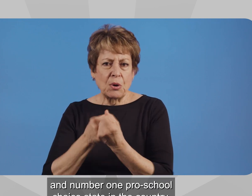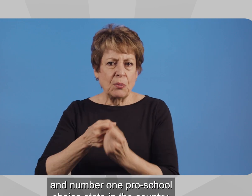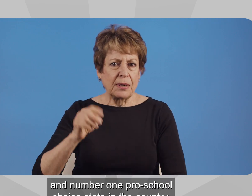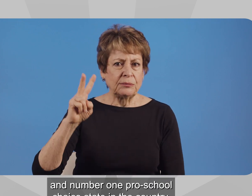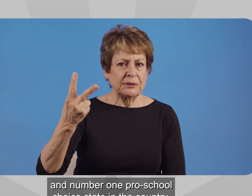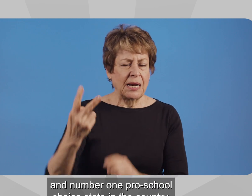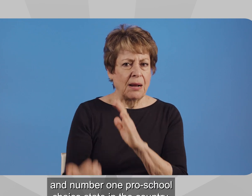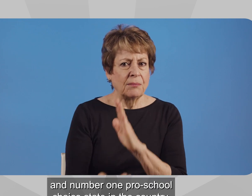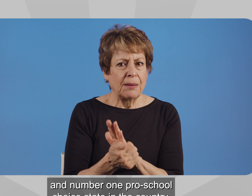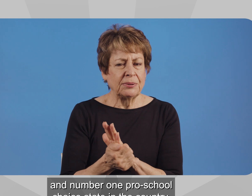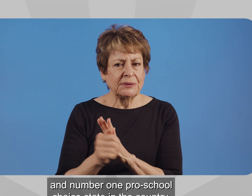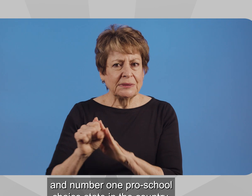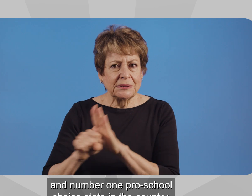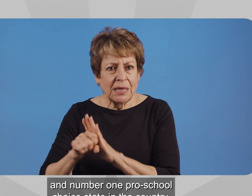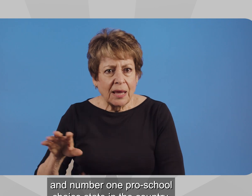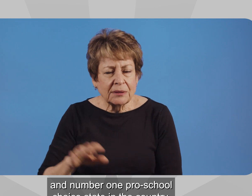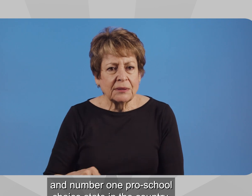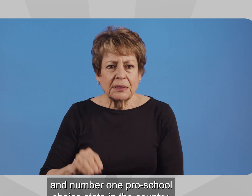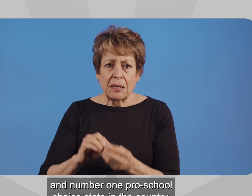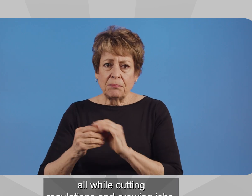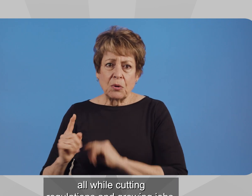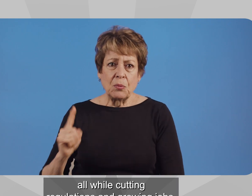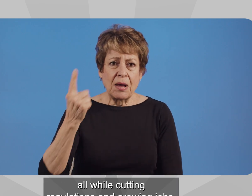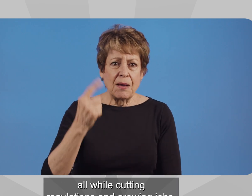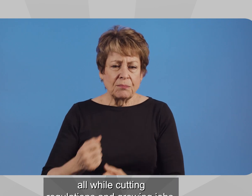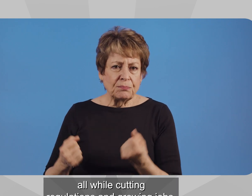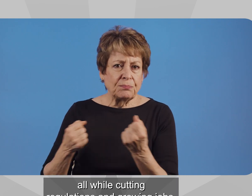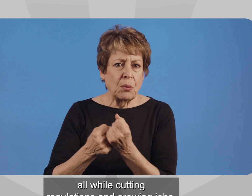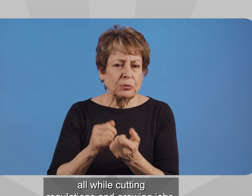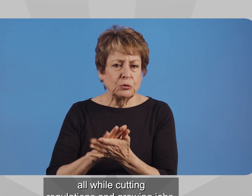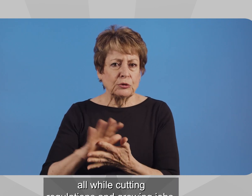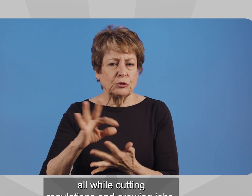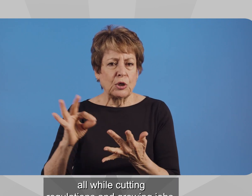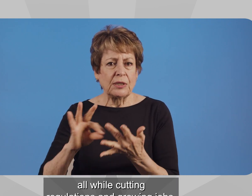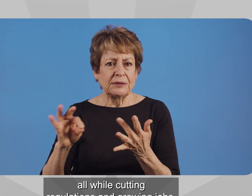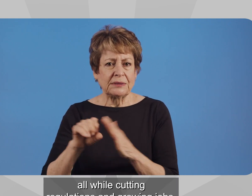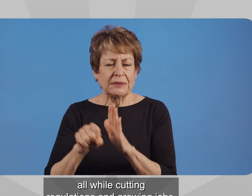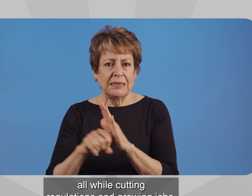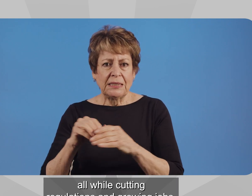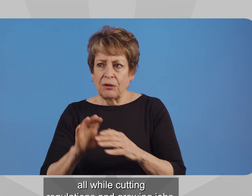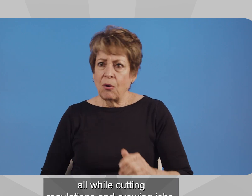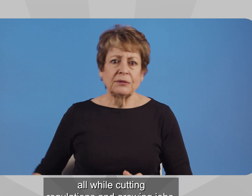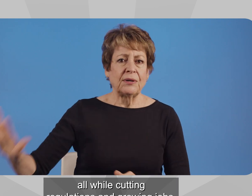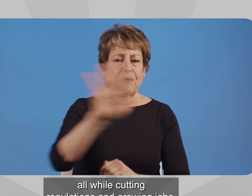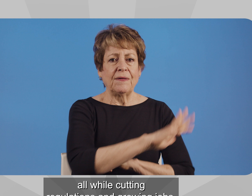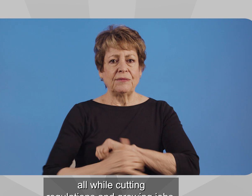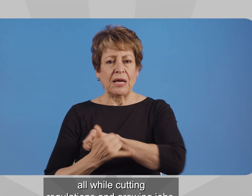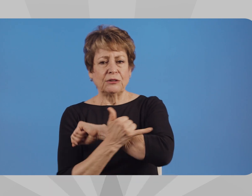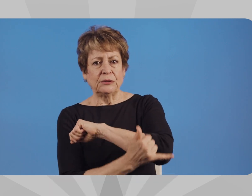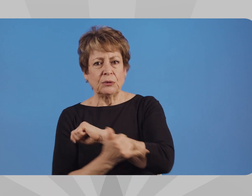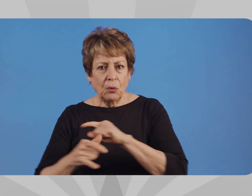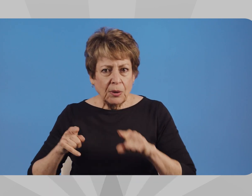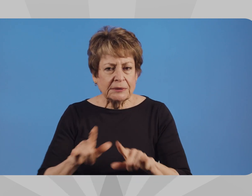pro-school choice state in the country, all while cutting regulations and growing jobs.